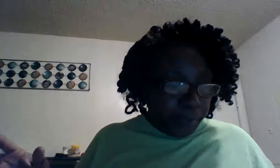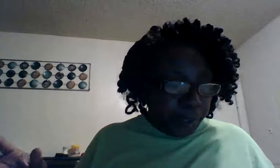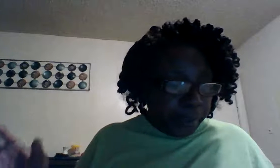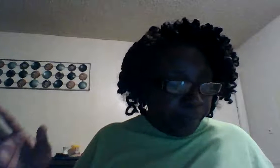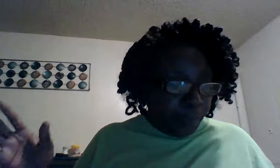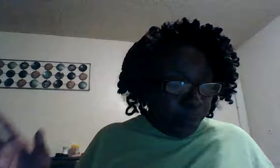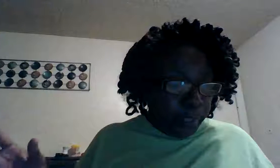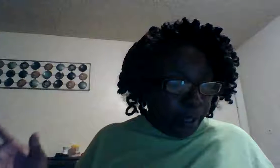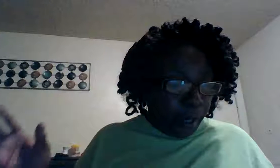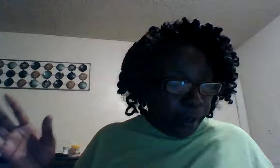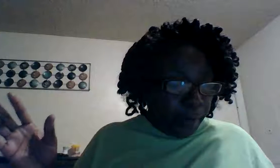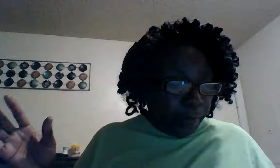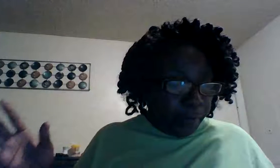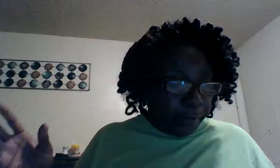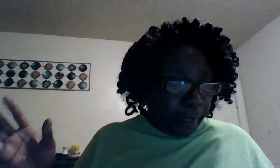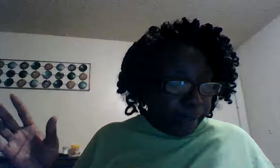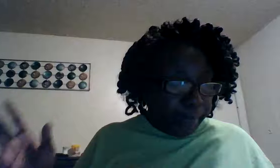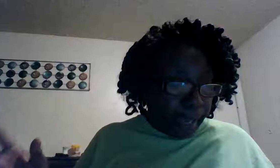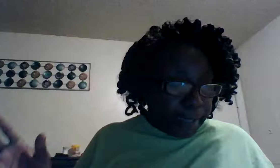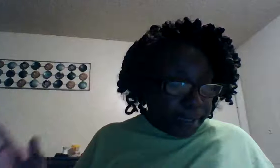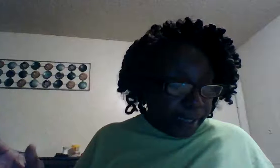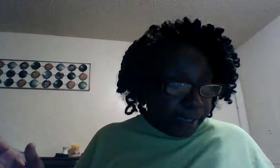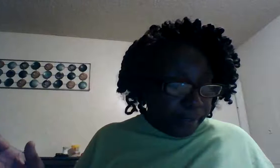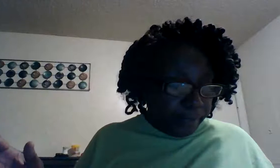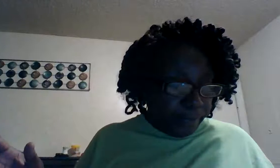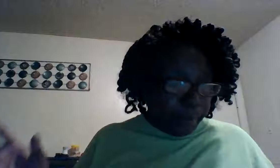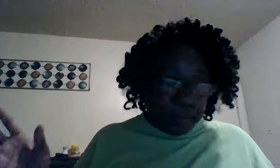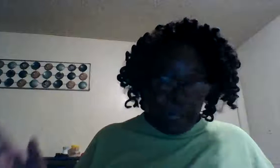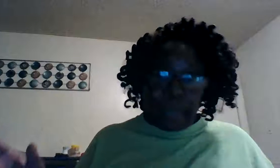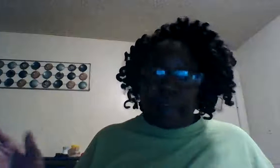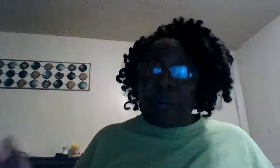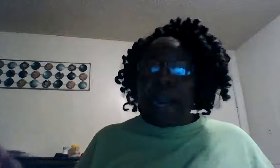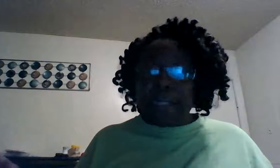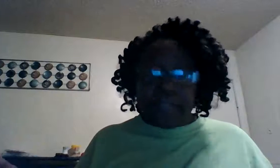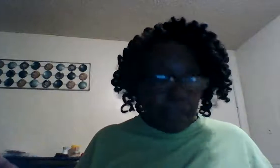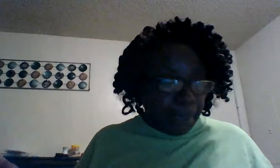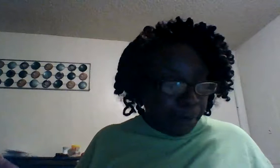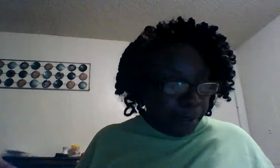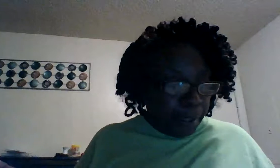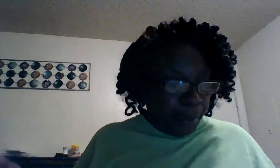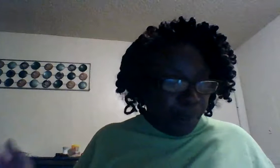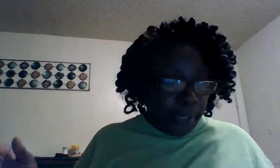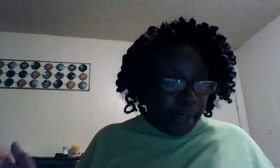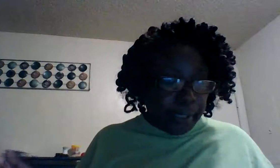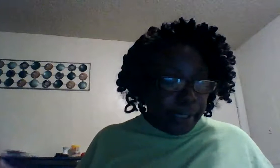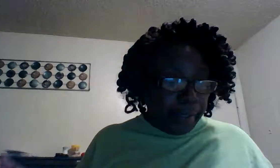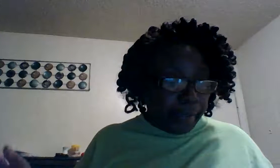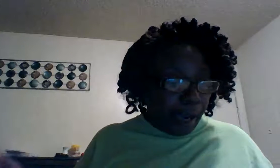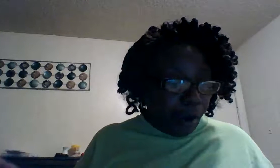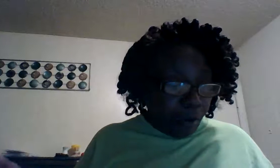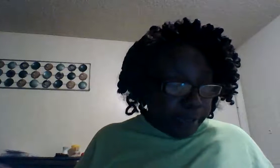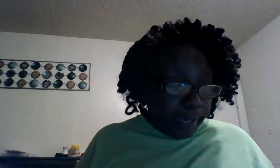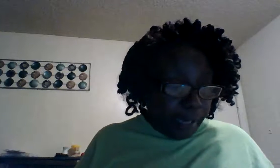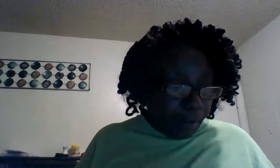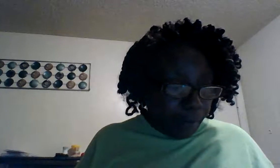is written for we are for thy sake for the sake of christ come on we are killed all day long